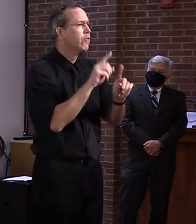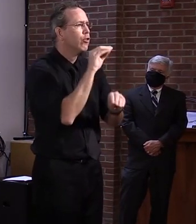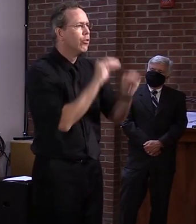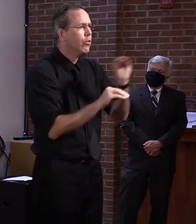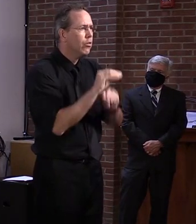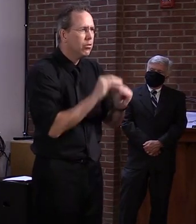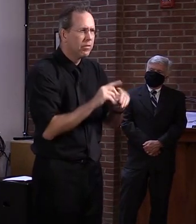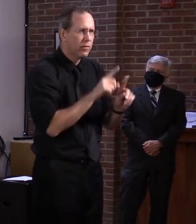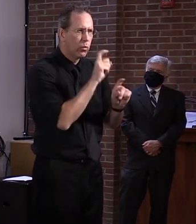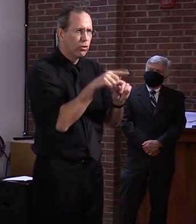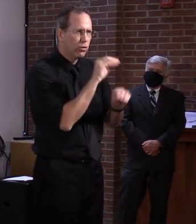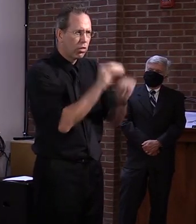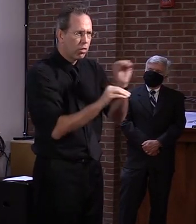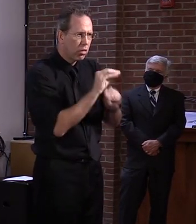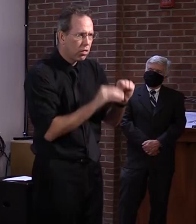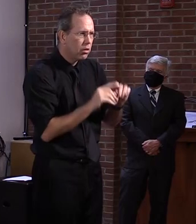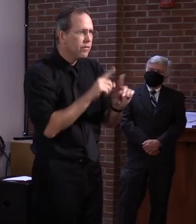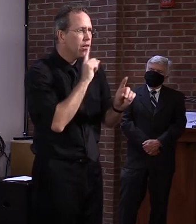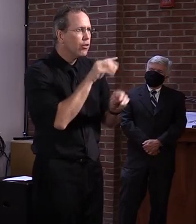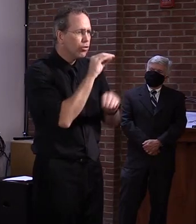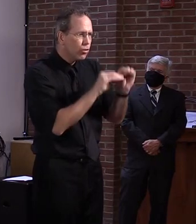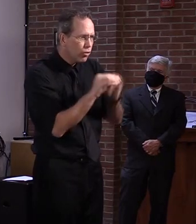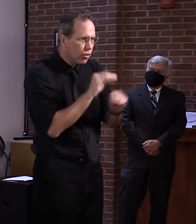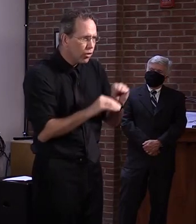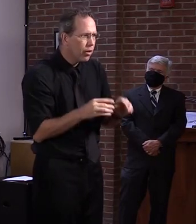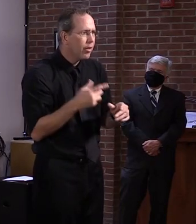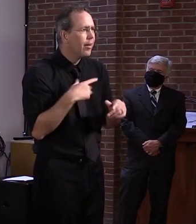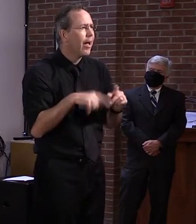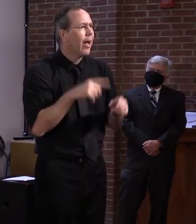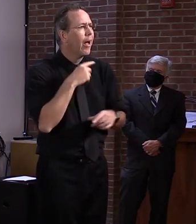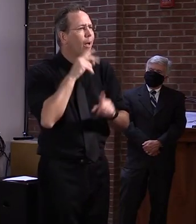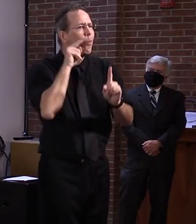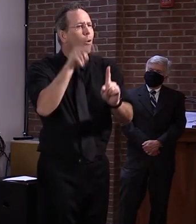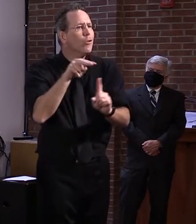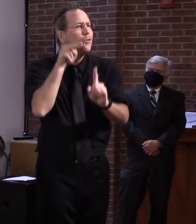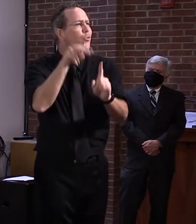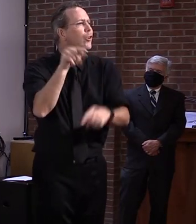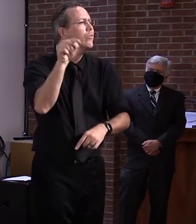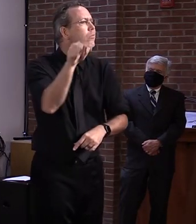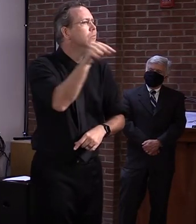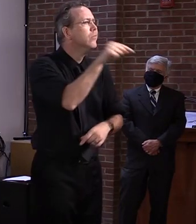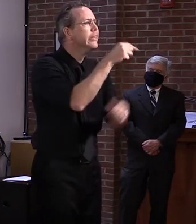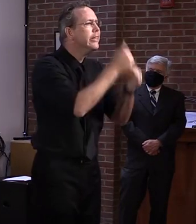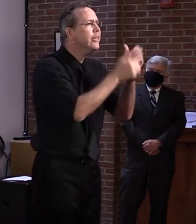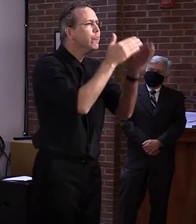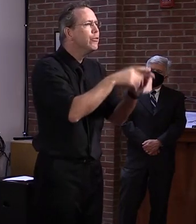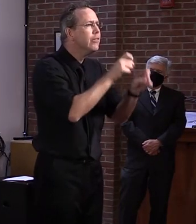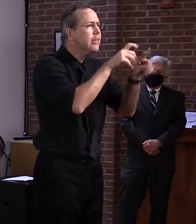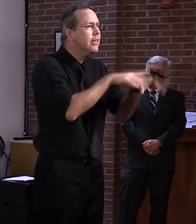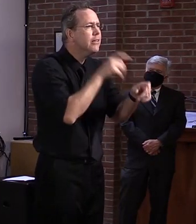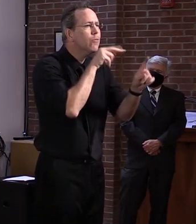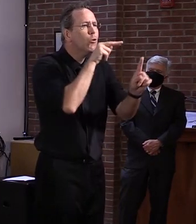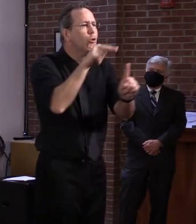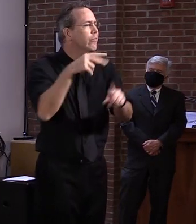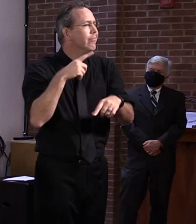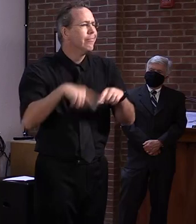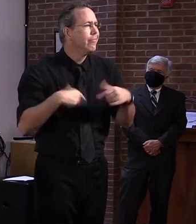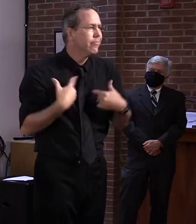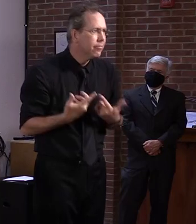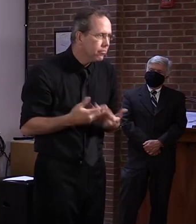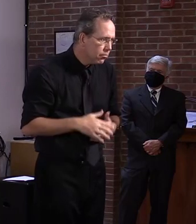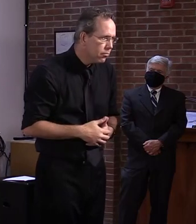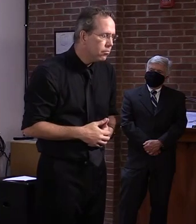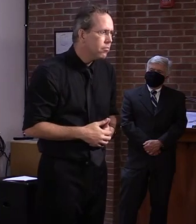um, be able to monitor if they are using, um, the, the manual that goes with it. But to the governor's point,